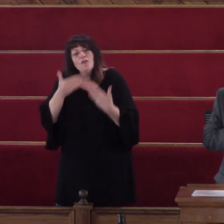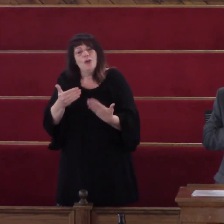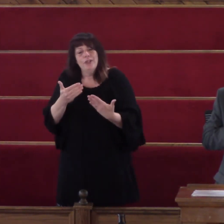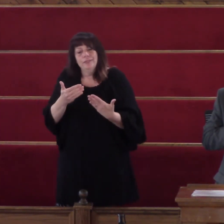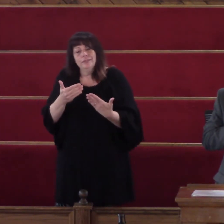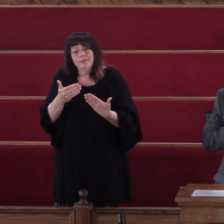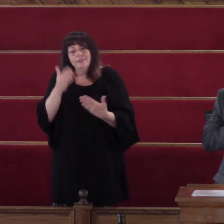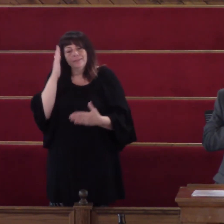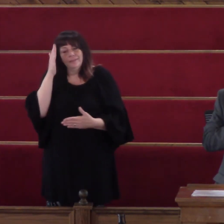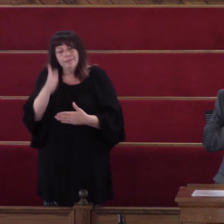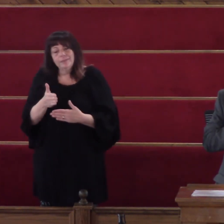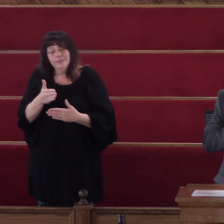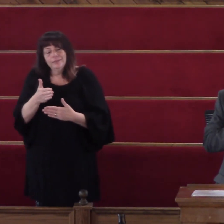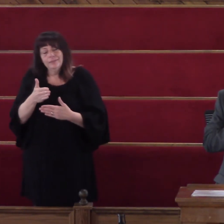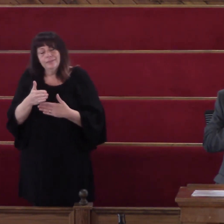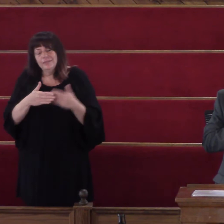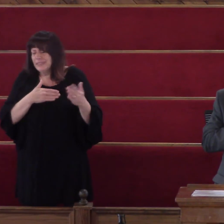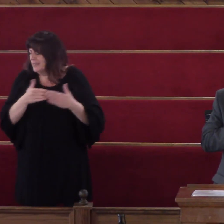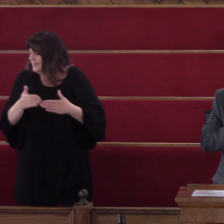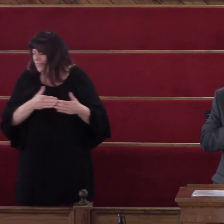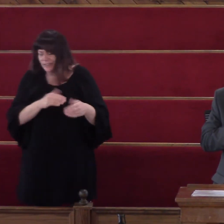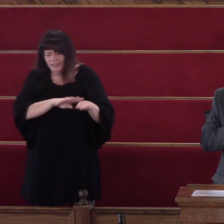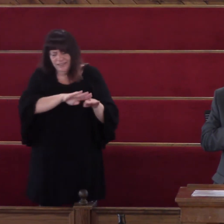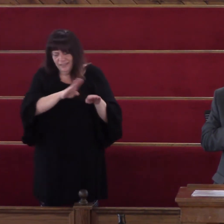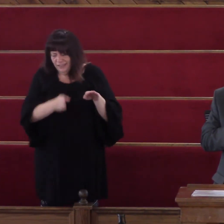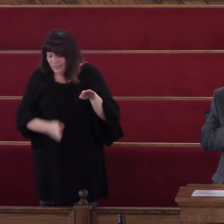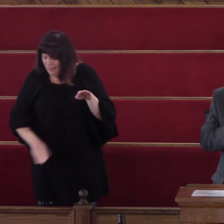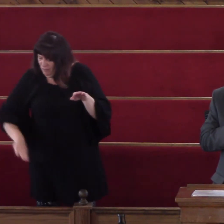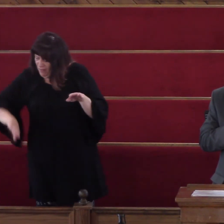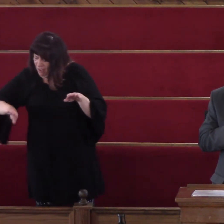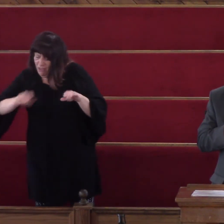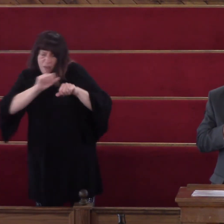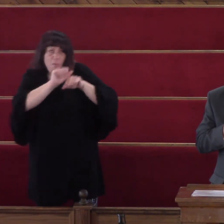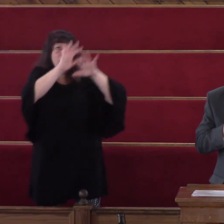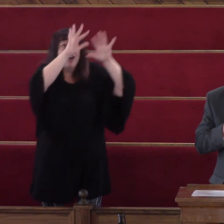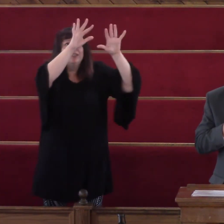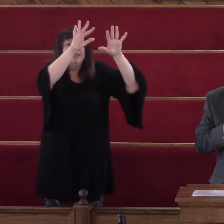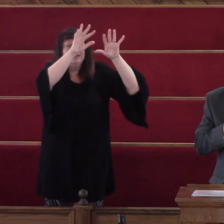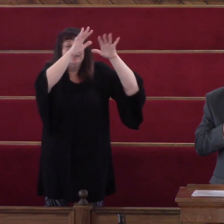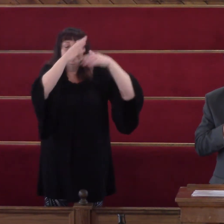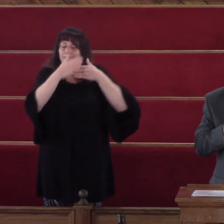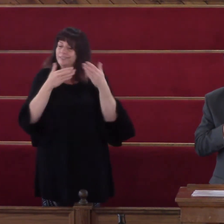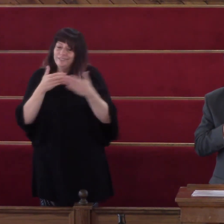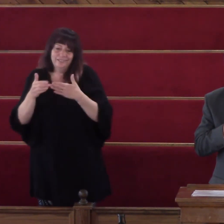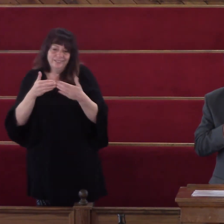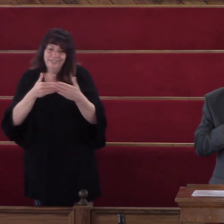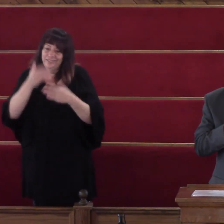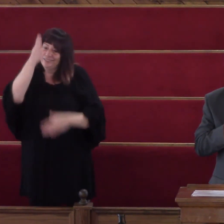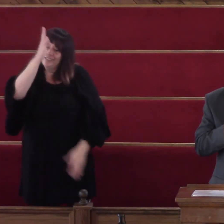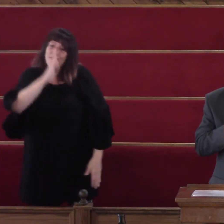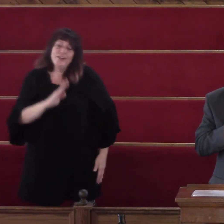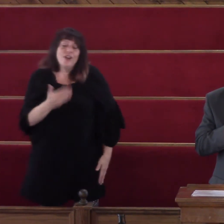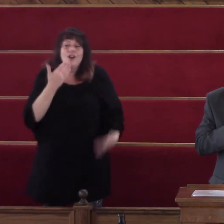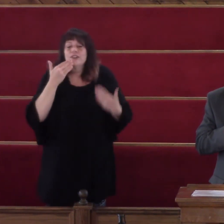Even in the valley God is good